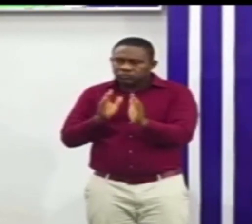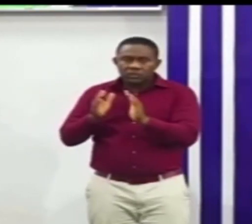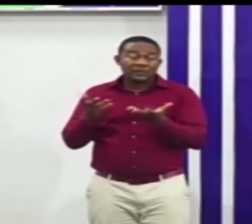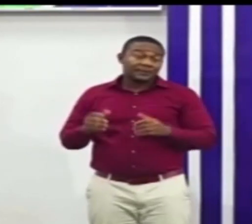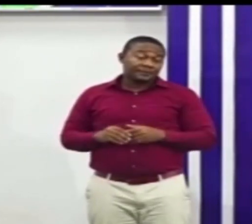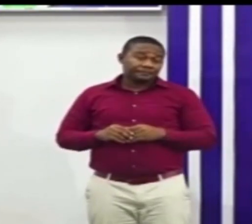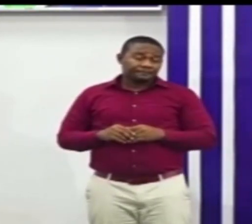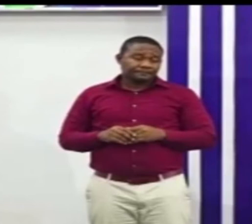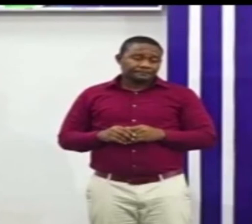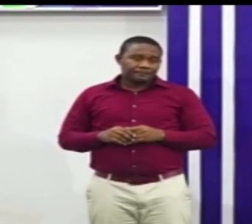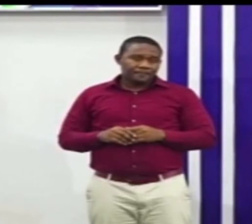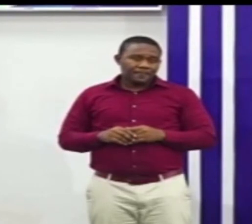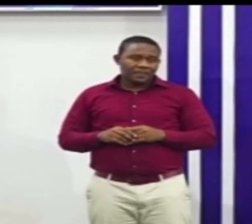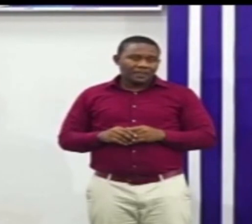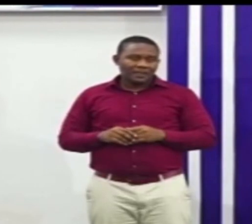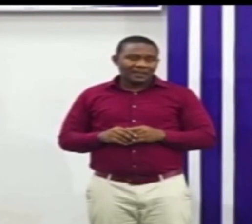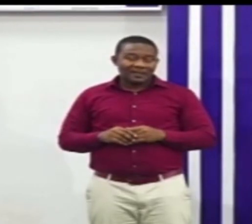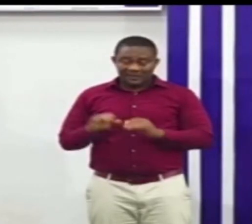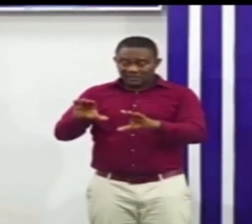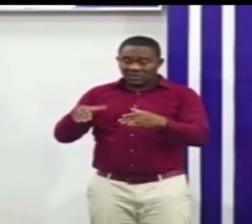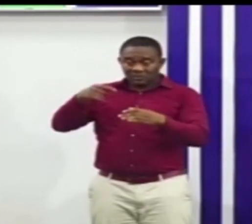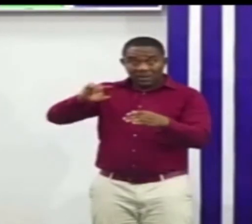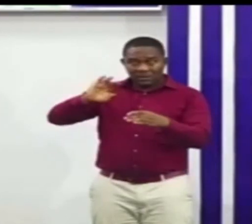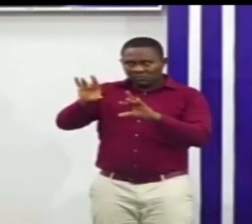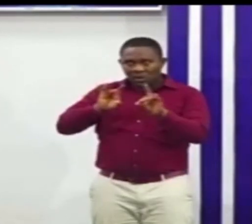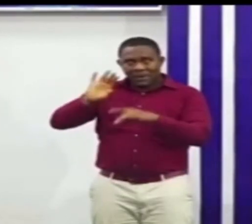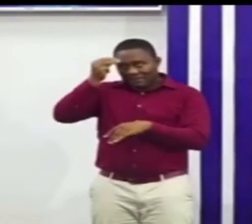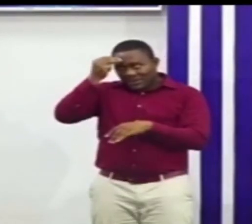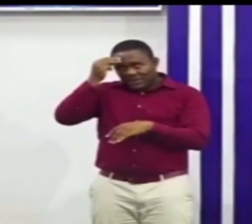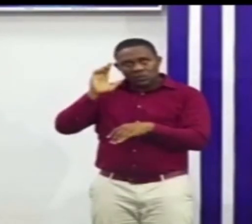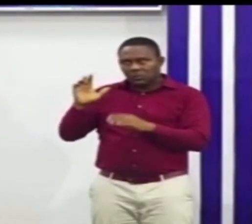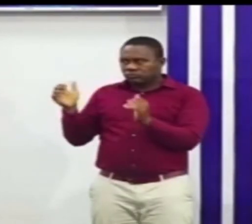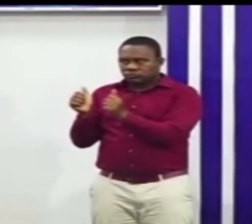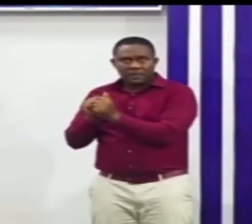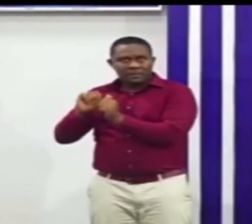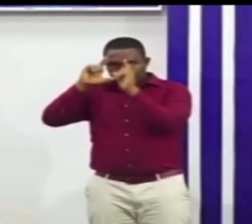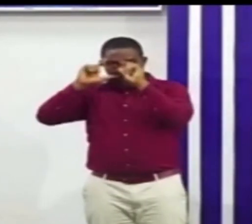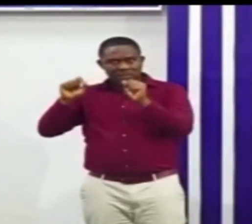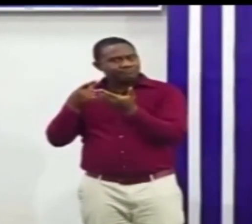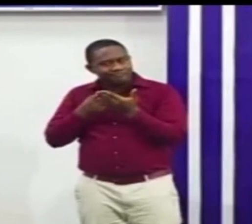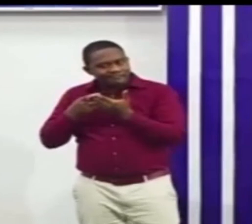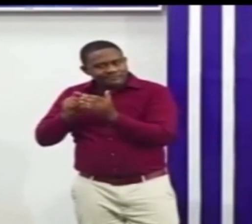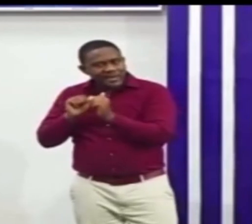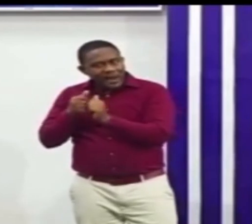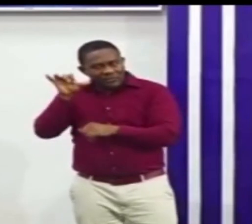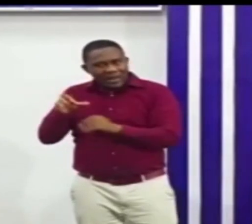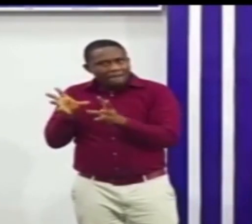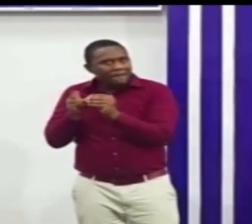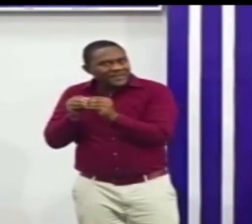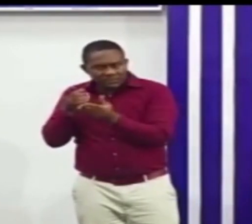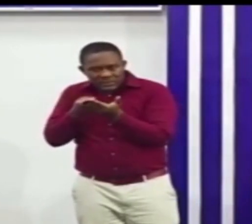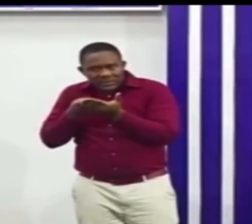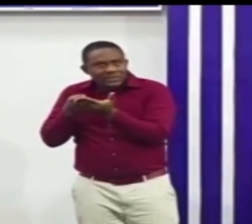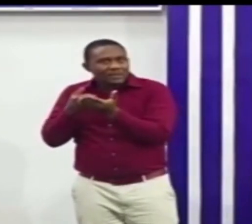starting later today, and we'll go on for the next three days, the of Ghana will examine the observed impact, the recommendations that